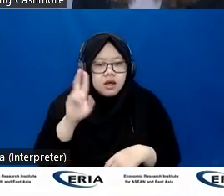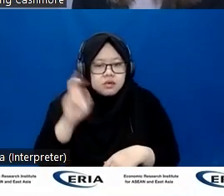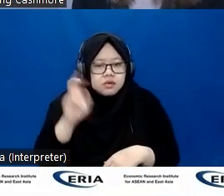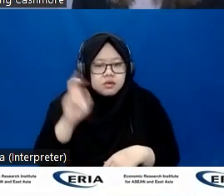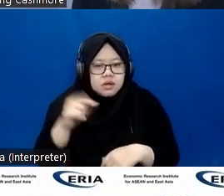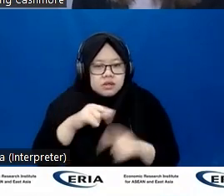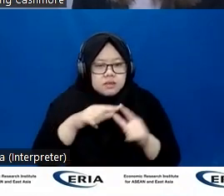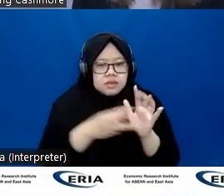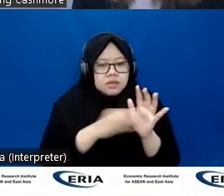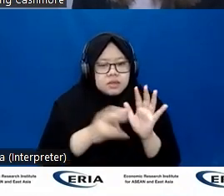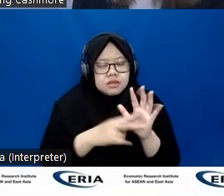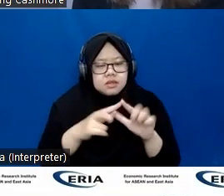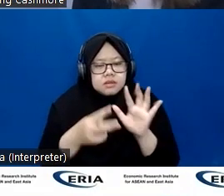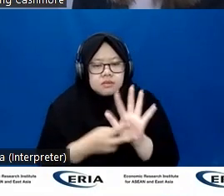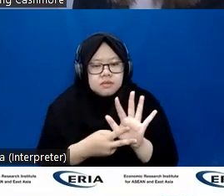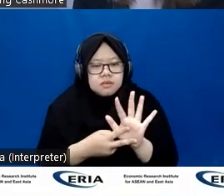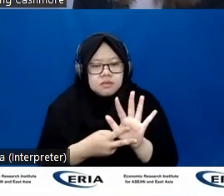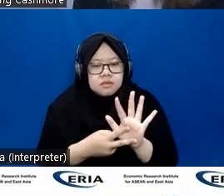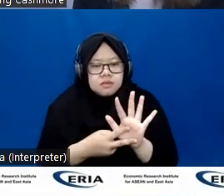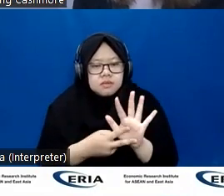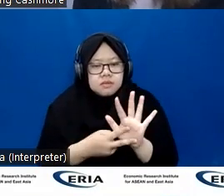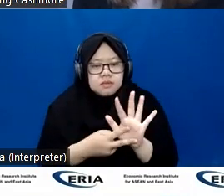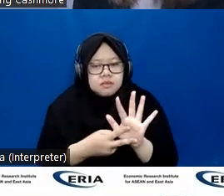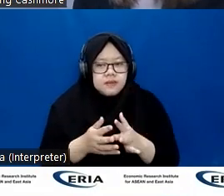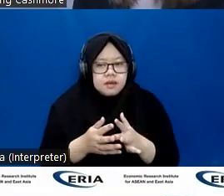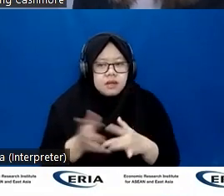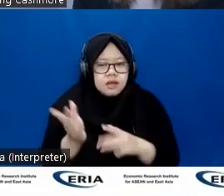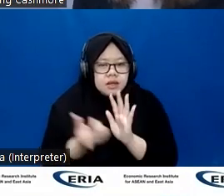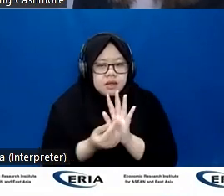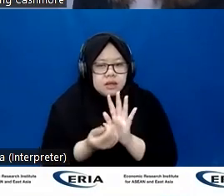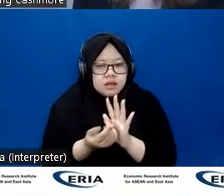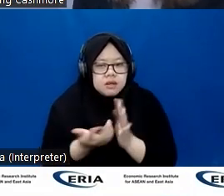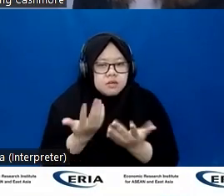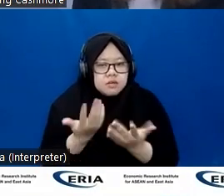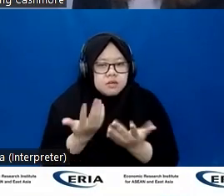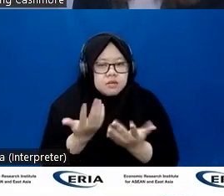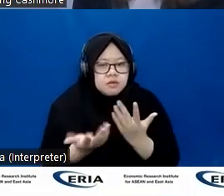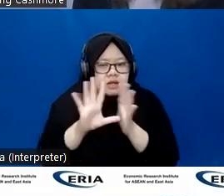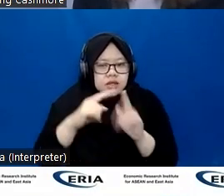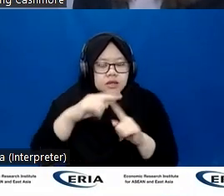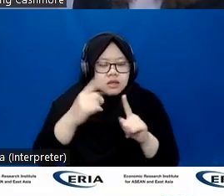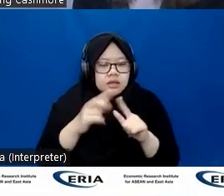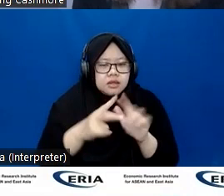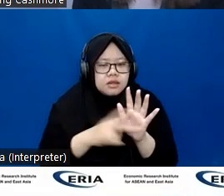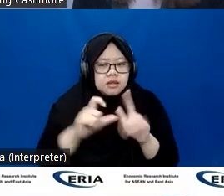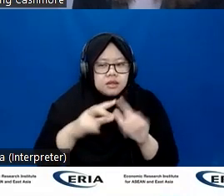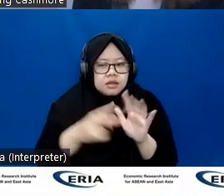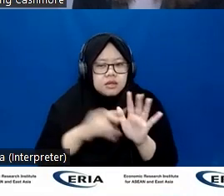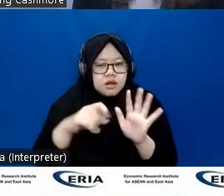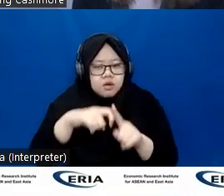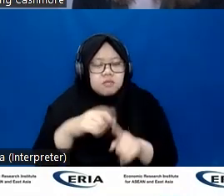You'll hear from Tan Chanokit a little bit later as she's on the panel, but the Vulcan Coalition in Thailand recognized